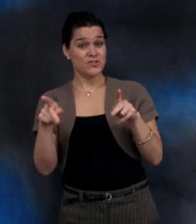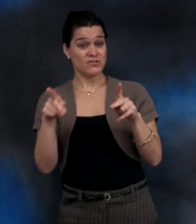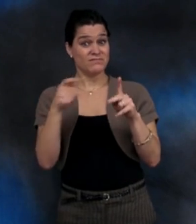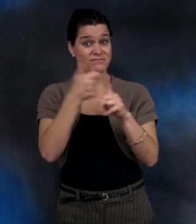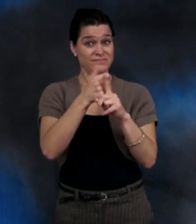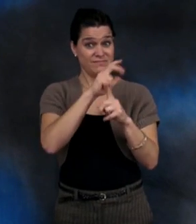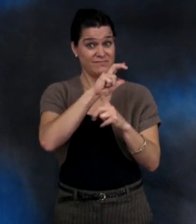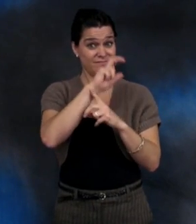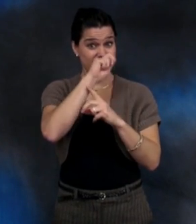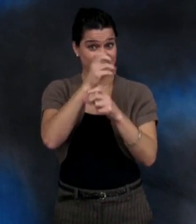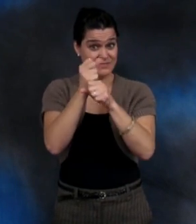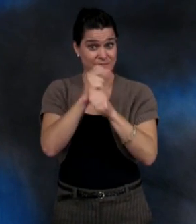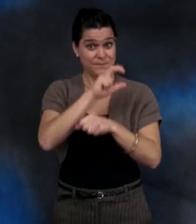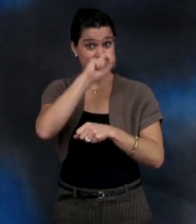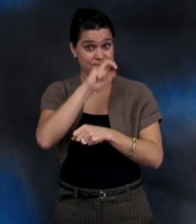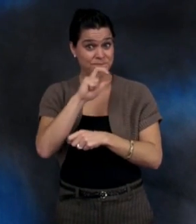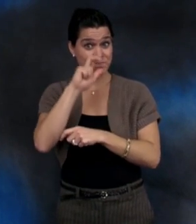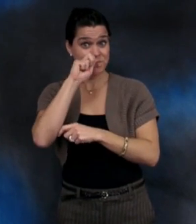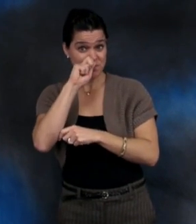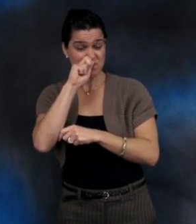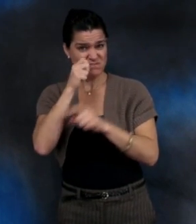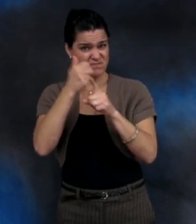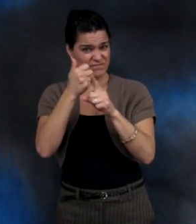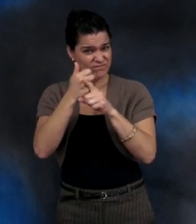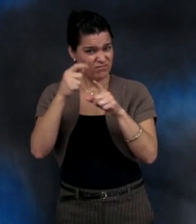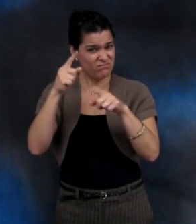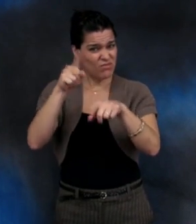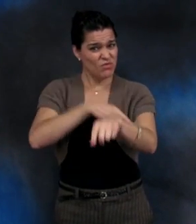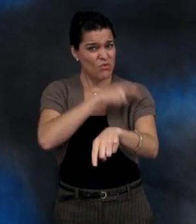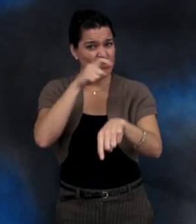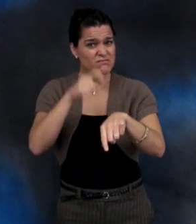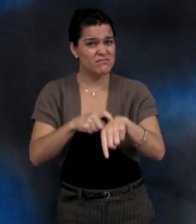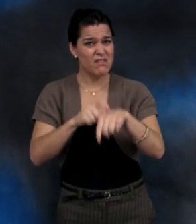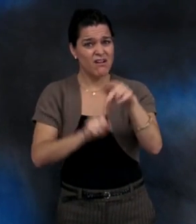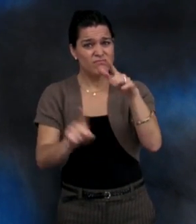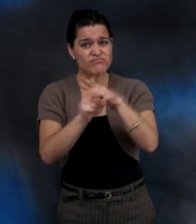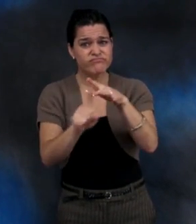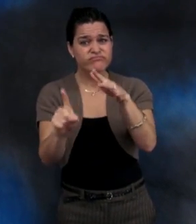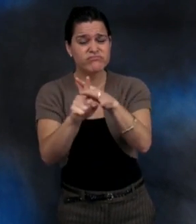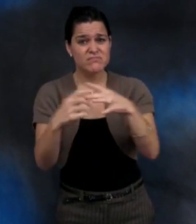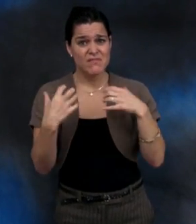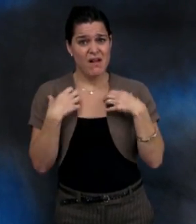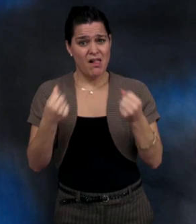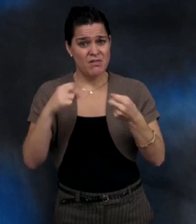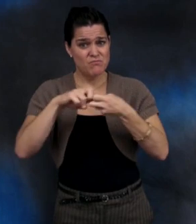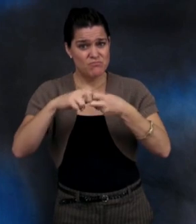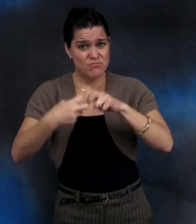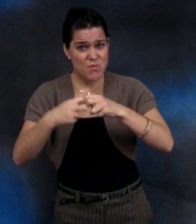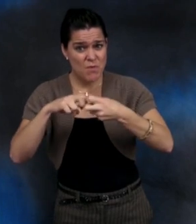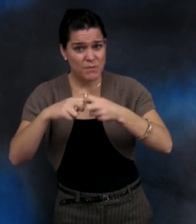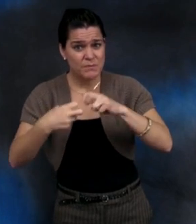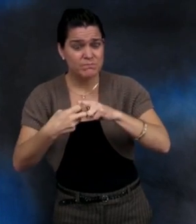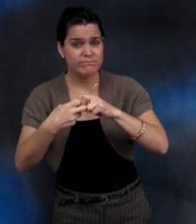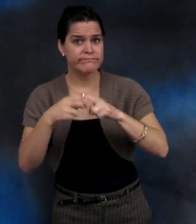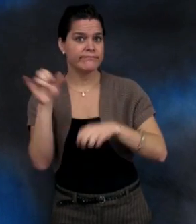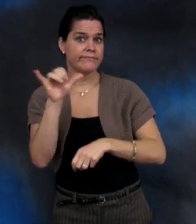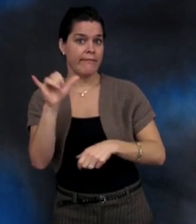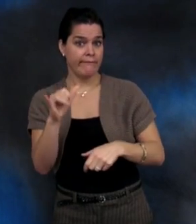Number five, does the person to be vaccinated have a long-term health problem? With heart